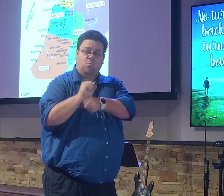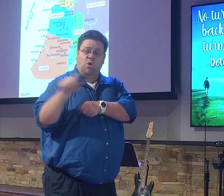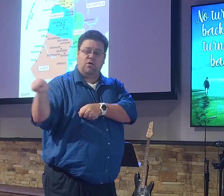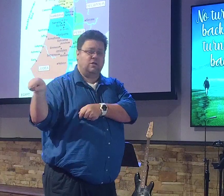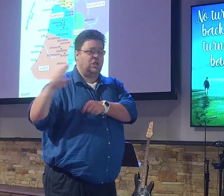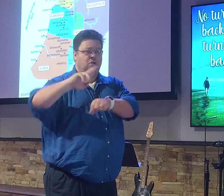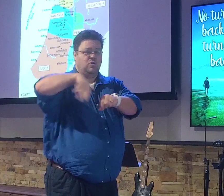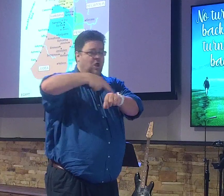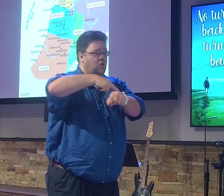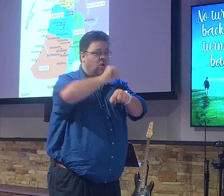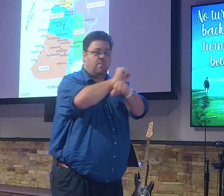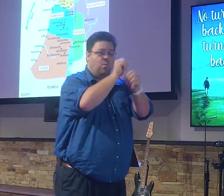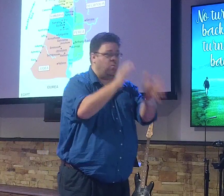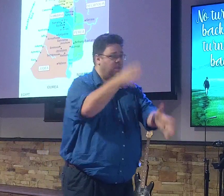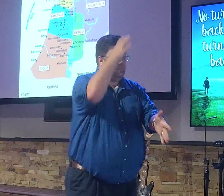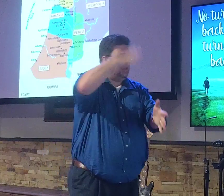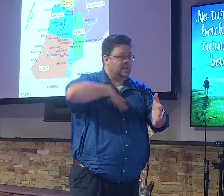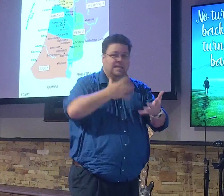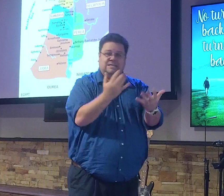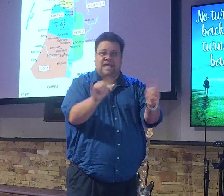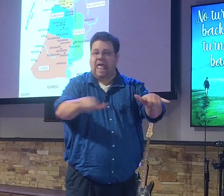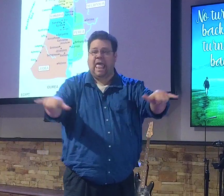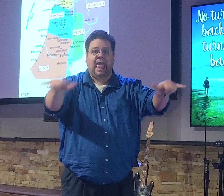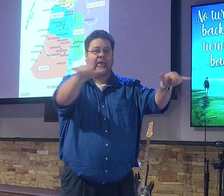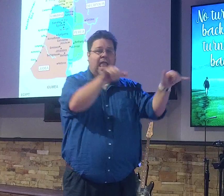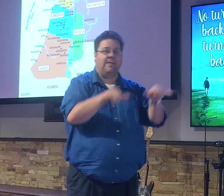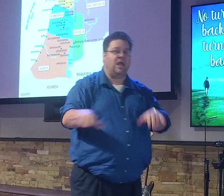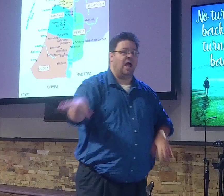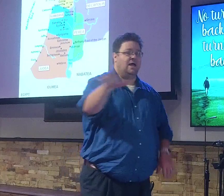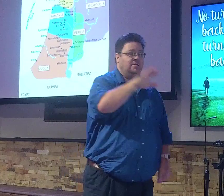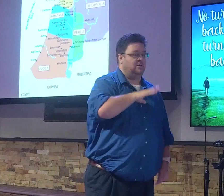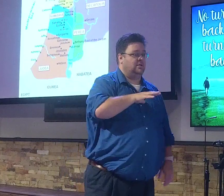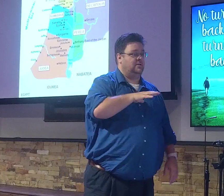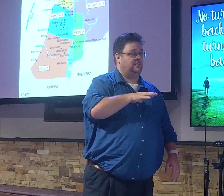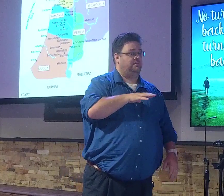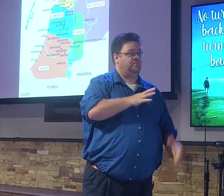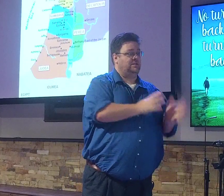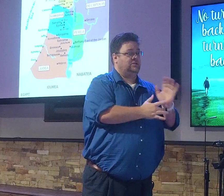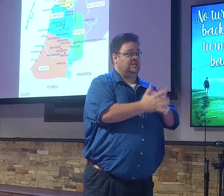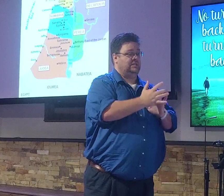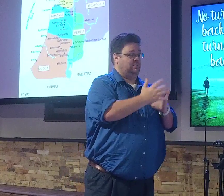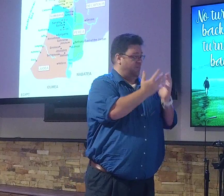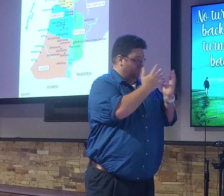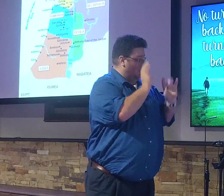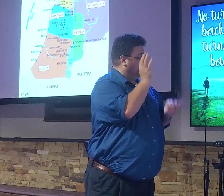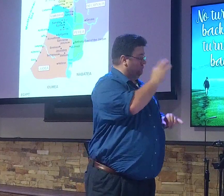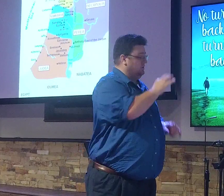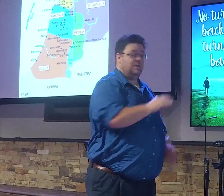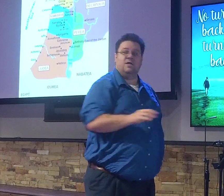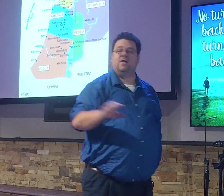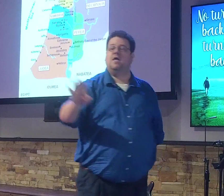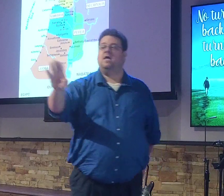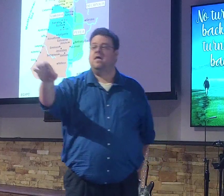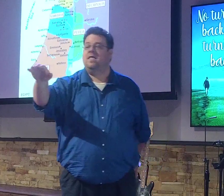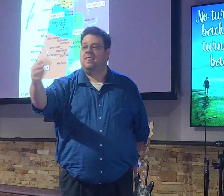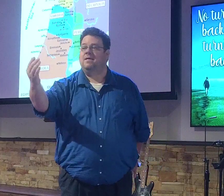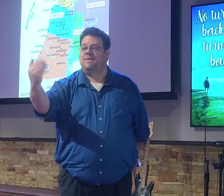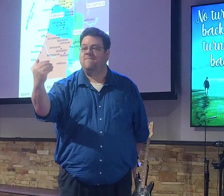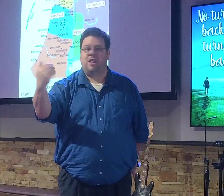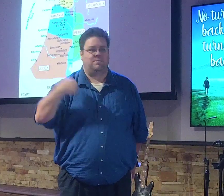like us. And yet Jesus called them to be his disciples. He wanted them to follow him. He wanted